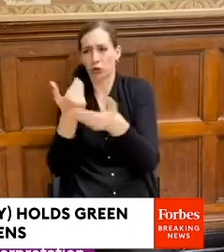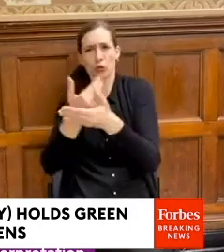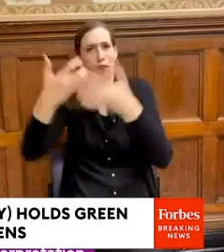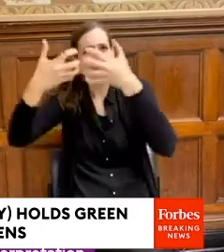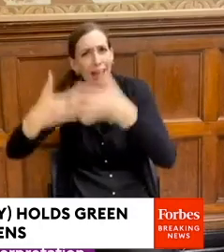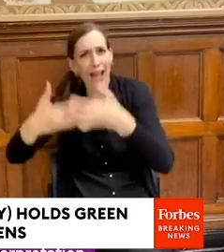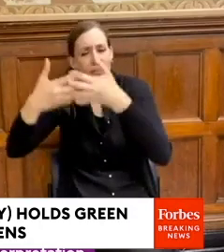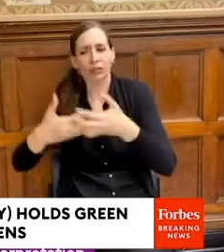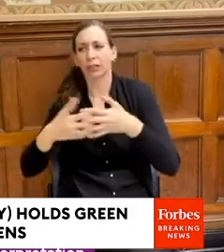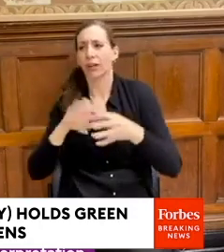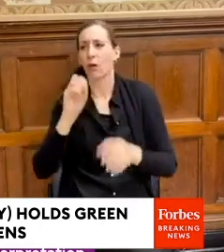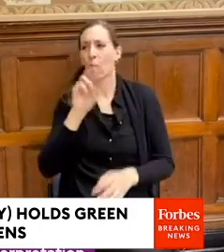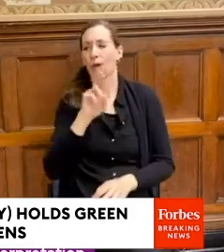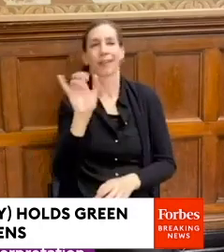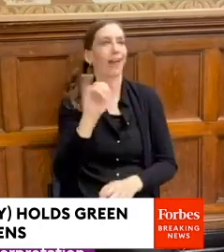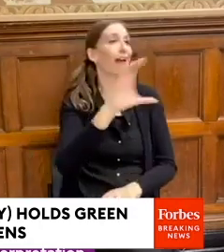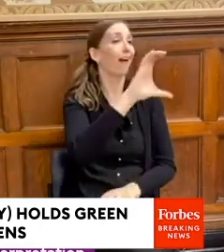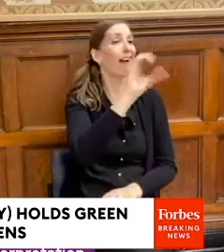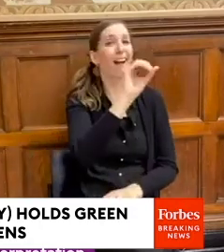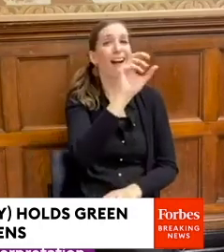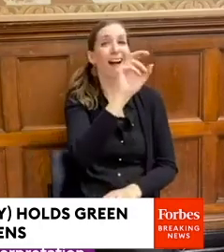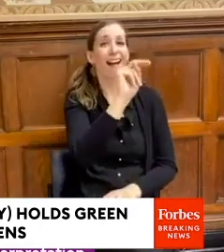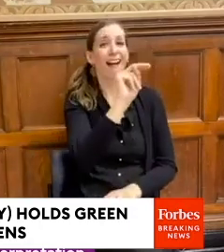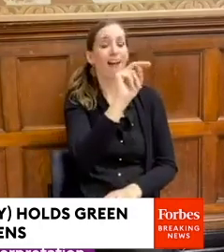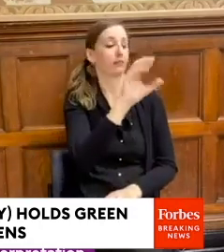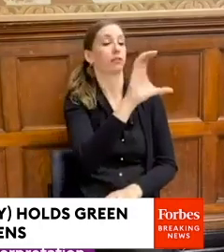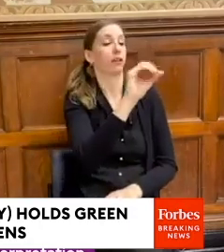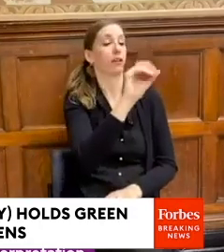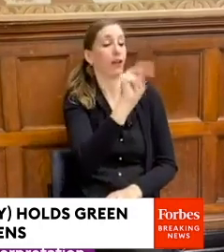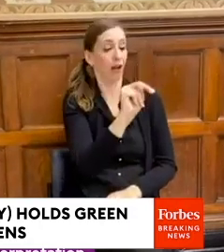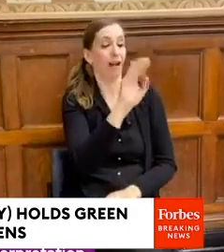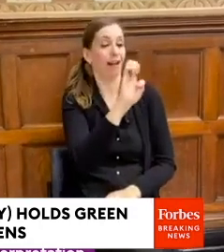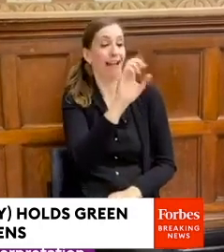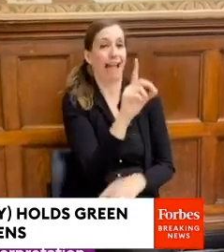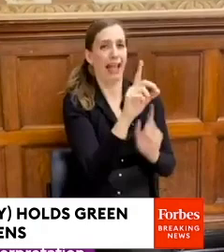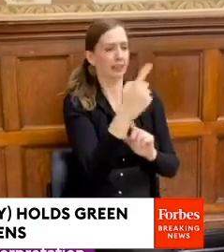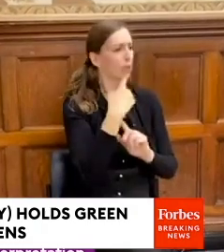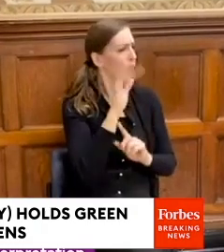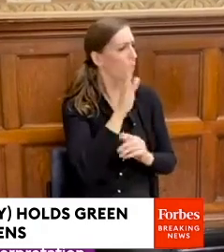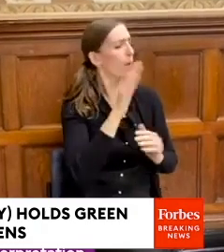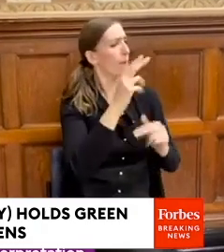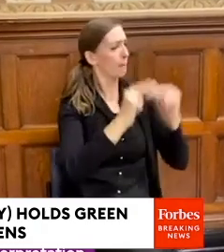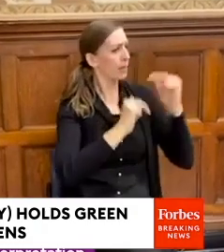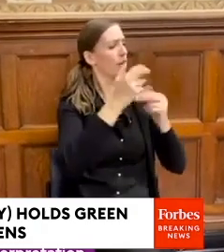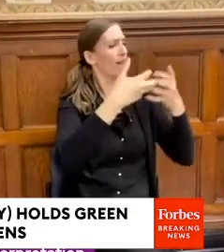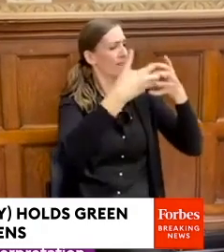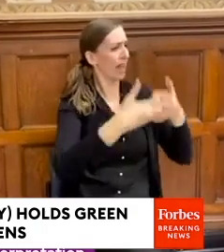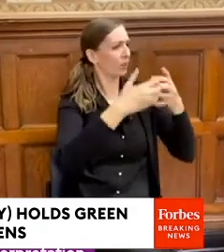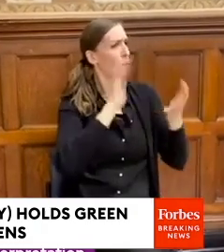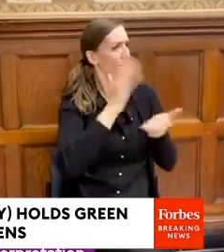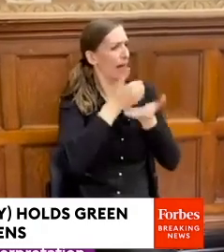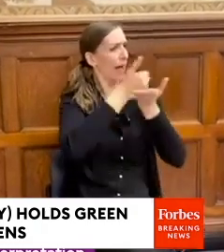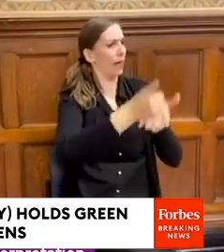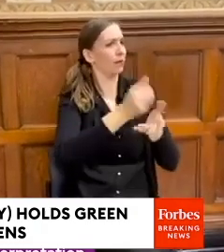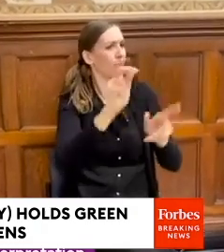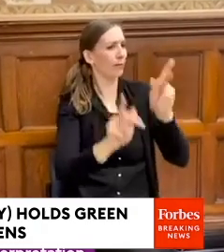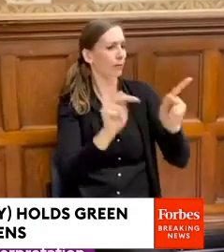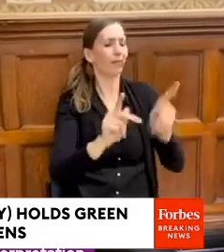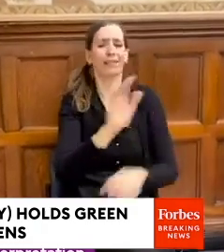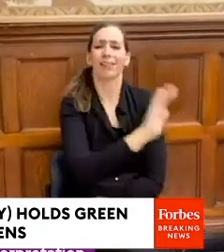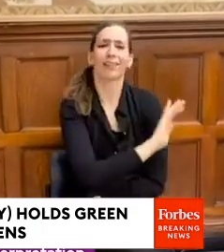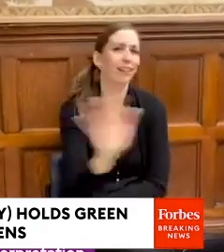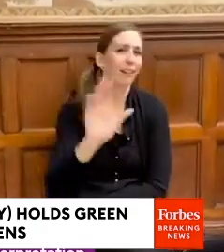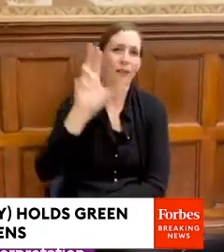fossil fuel company say, we're going to build these things to help you, what they're actually doing in proposing these fossil fuel